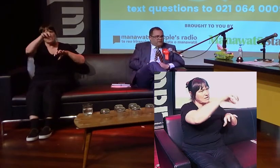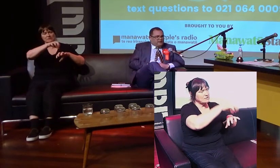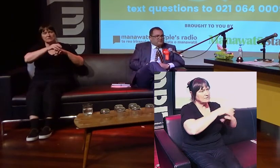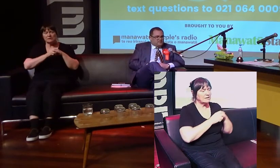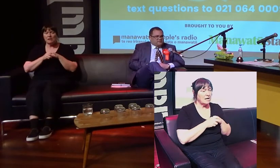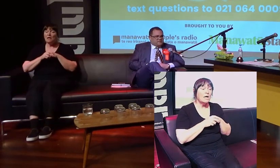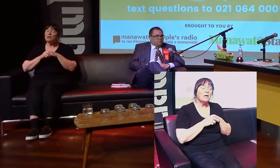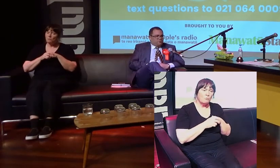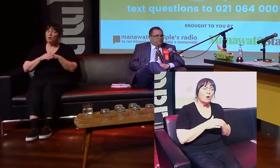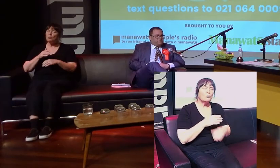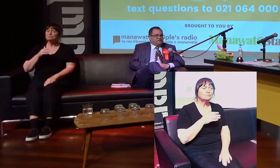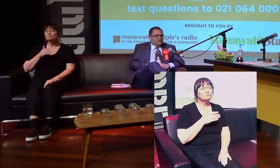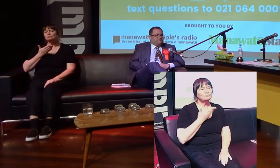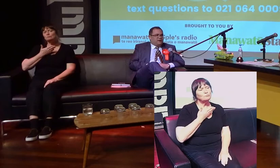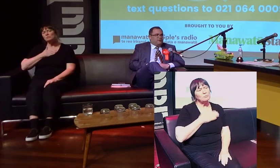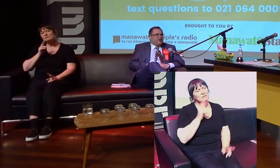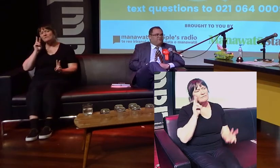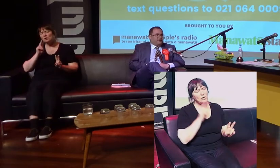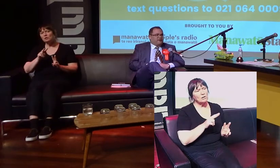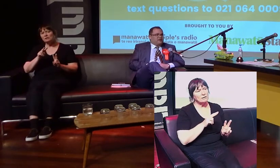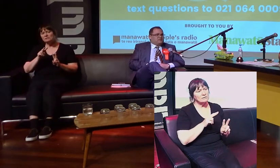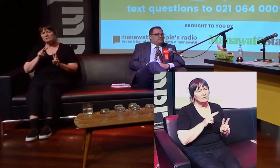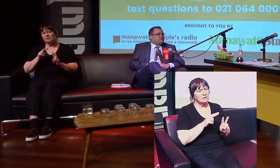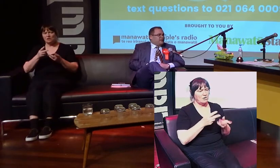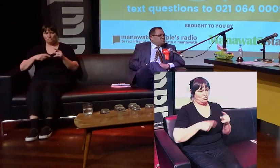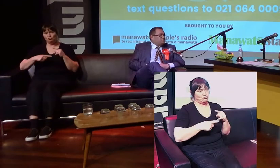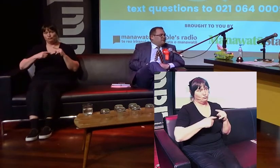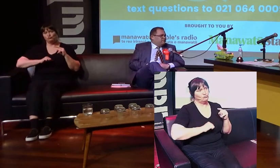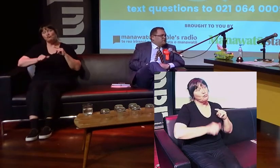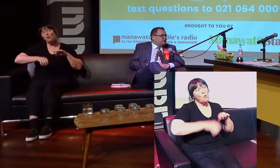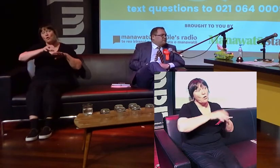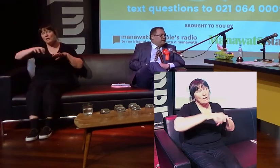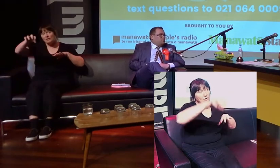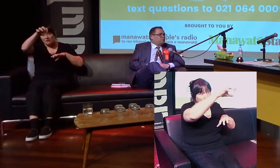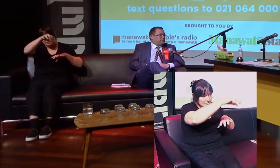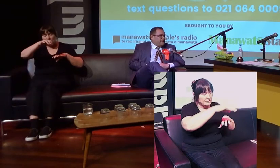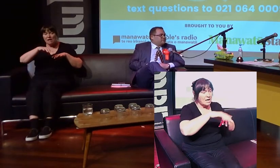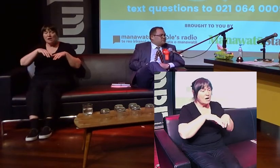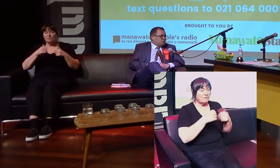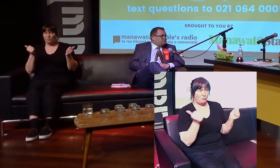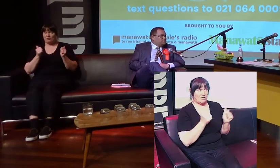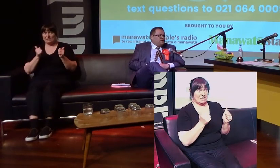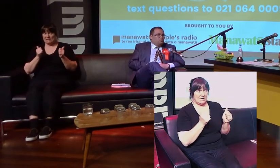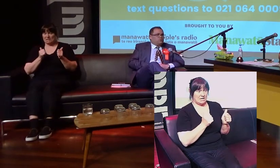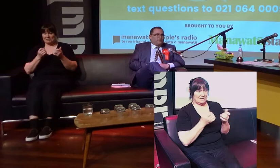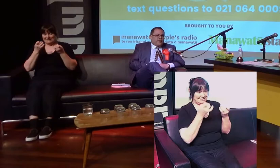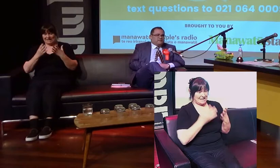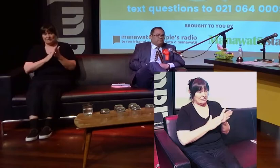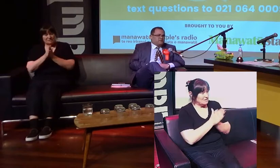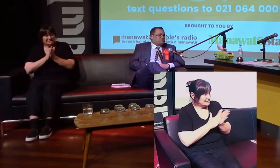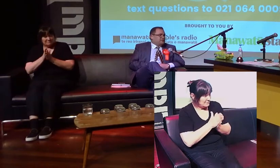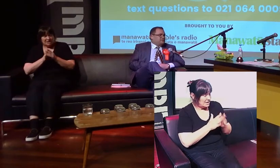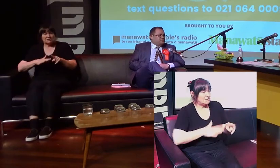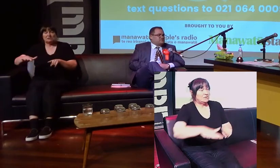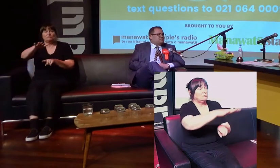The reality is that with the PGF, now we have a stimulation in the region that will create jobs, will create